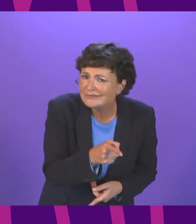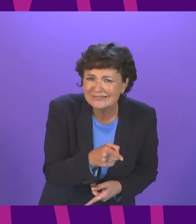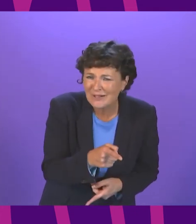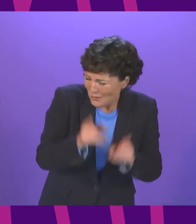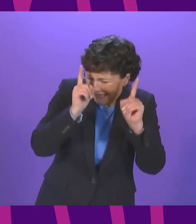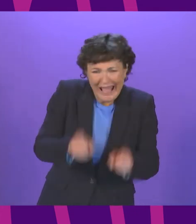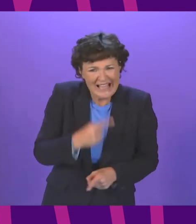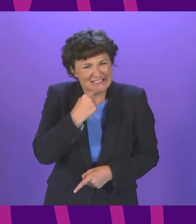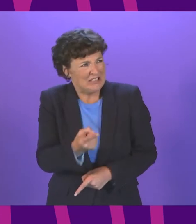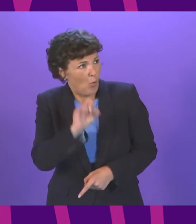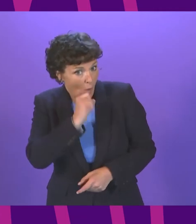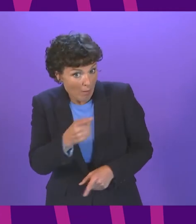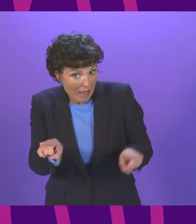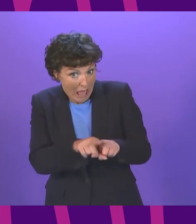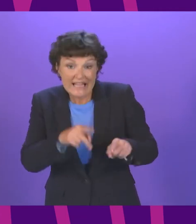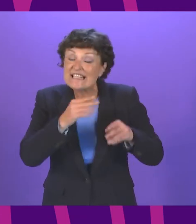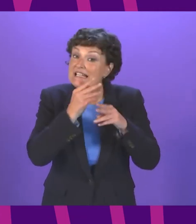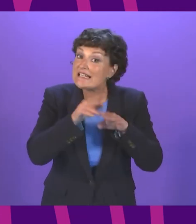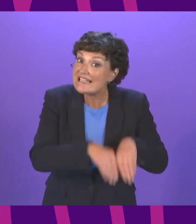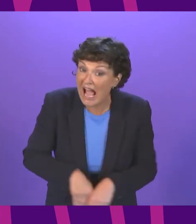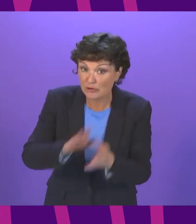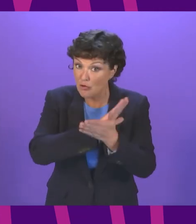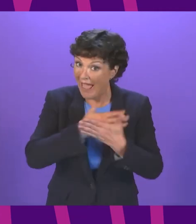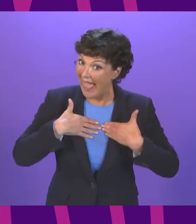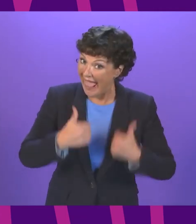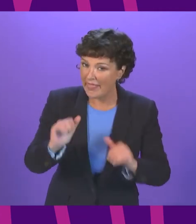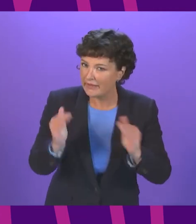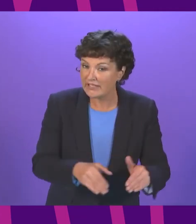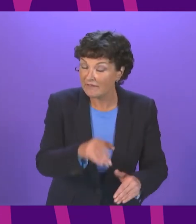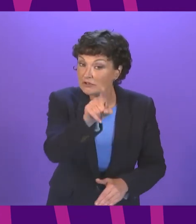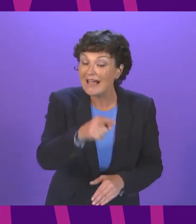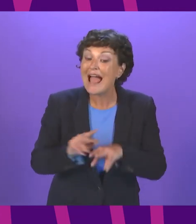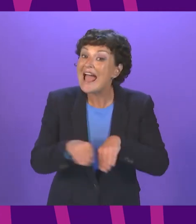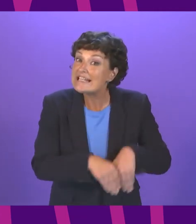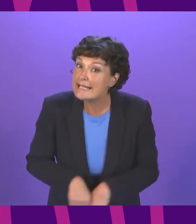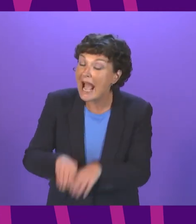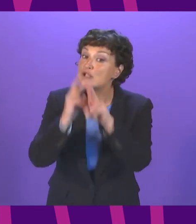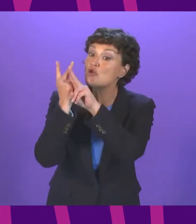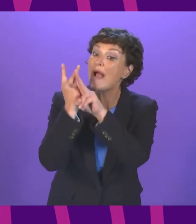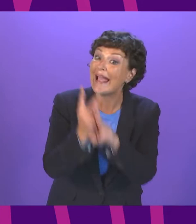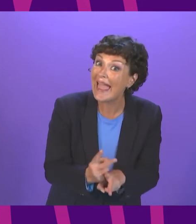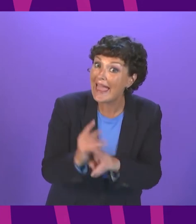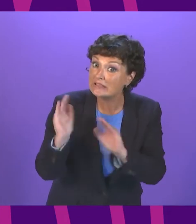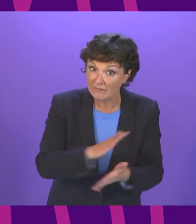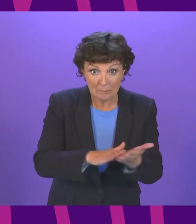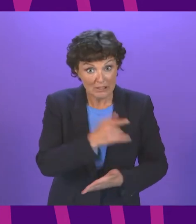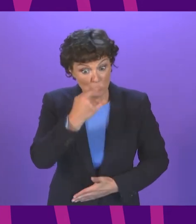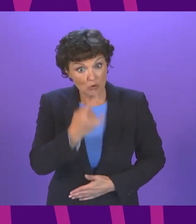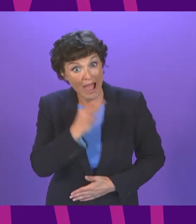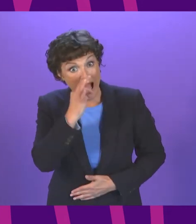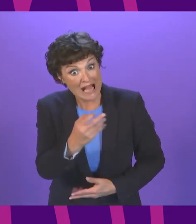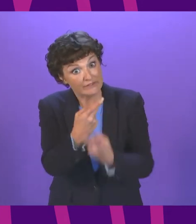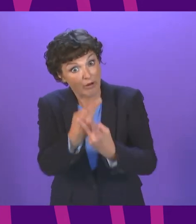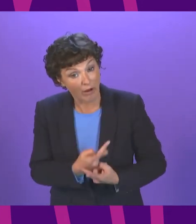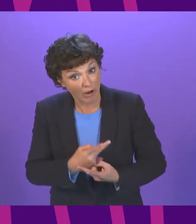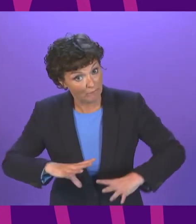model of care it certainly won't be offered free at the point of delivery this is a gimmick and a ministerial paragraph as such Scottish Liberal Democrats